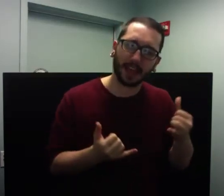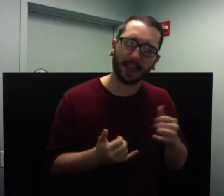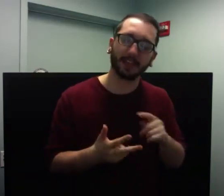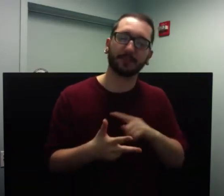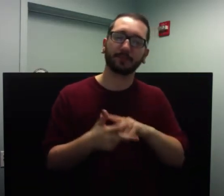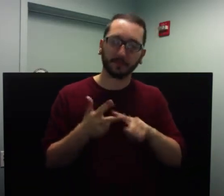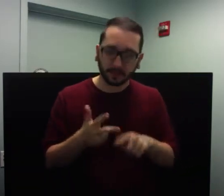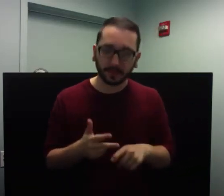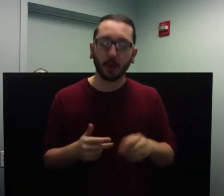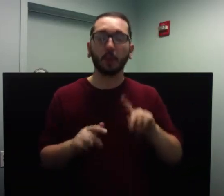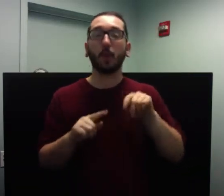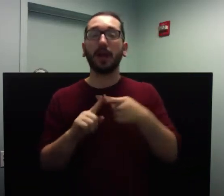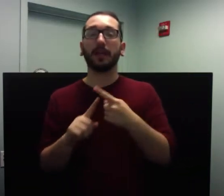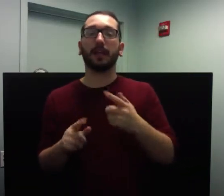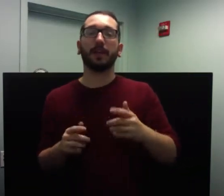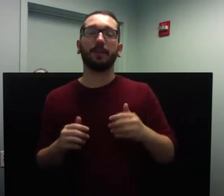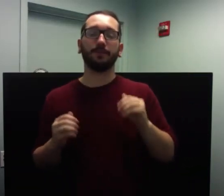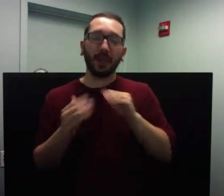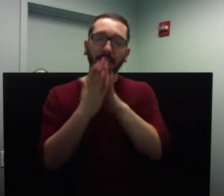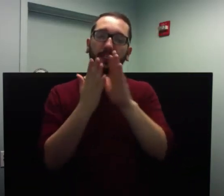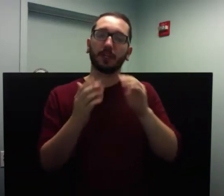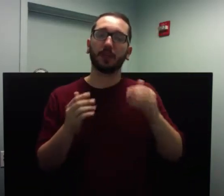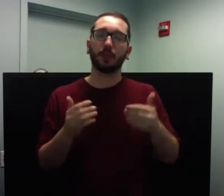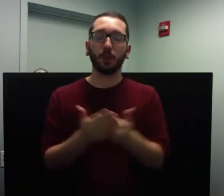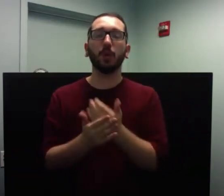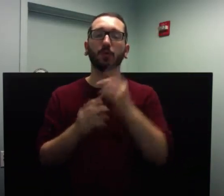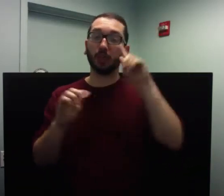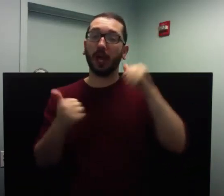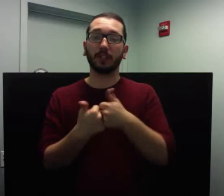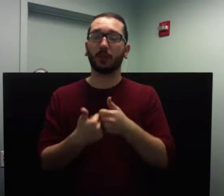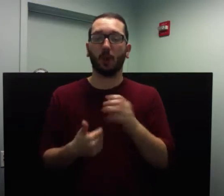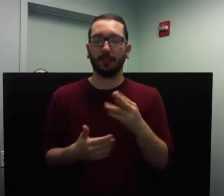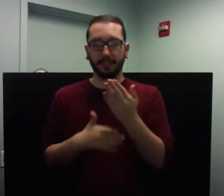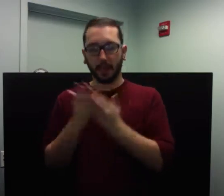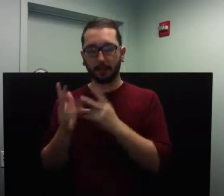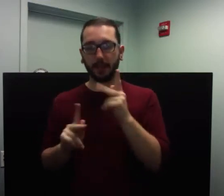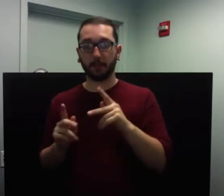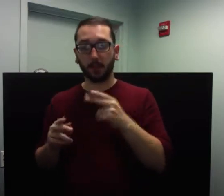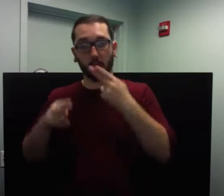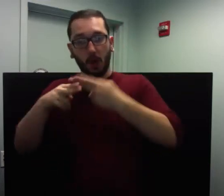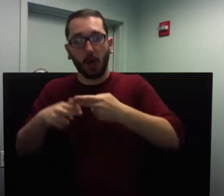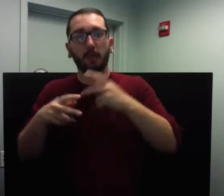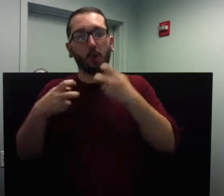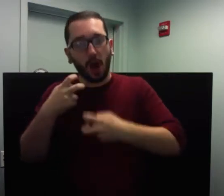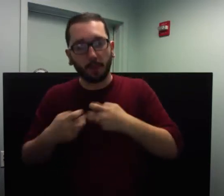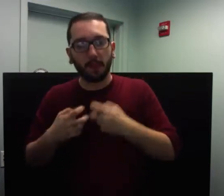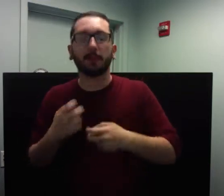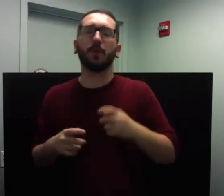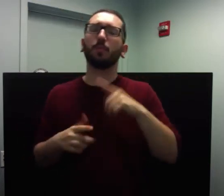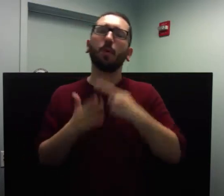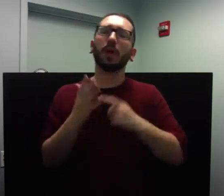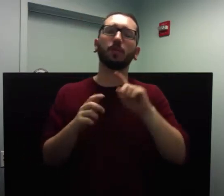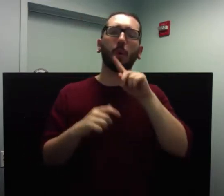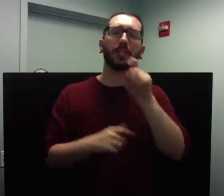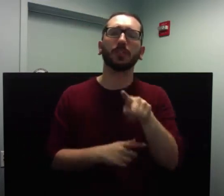a new challenge, or what some people call a problem, what kind of questions do you ask yourself? Do you ask,